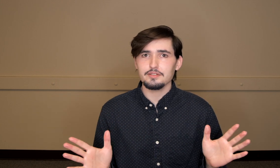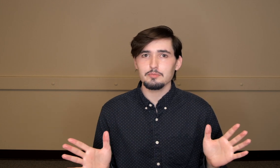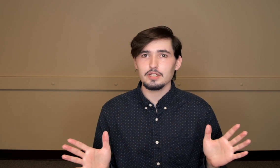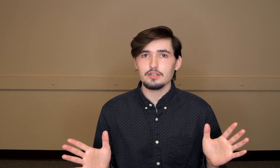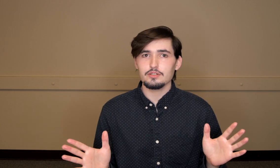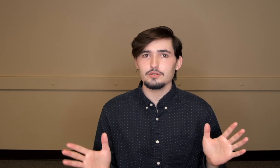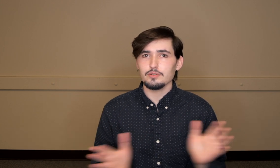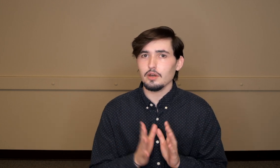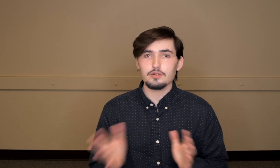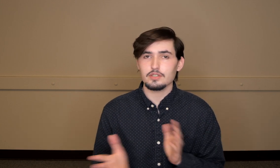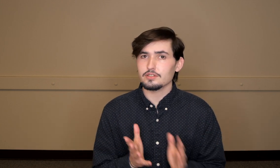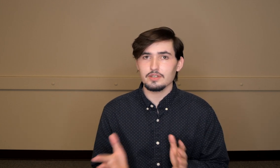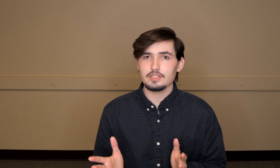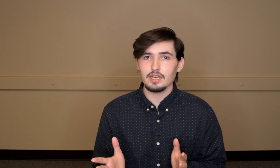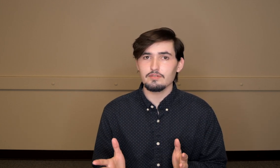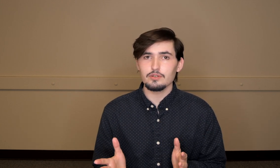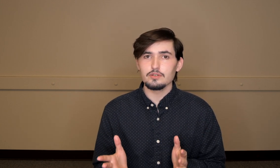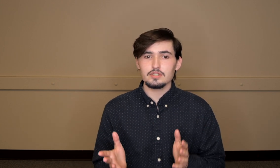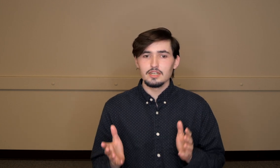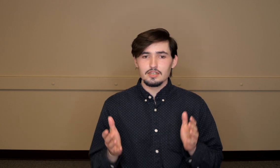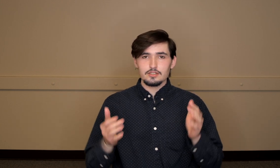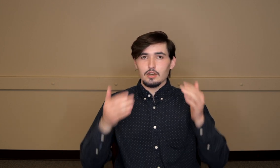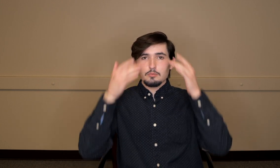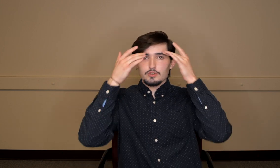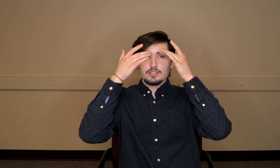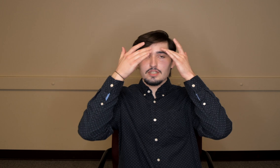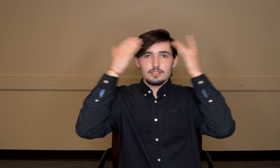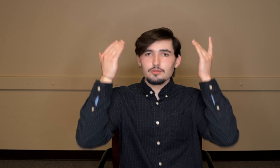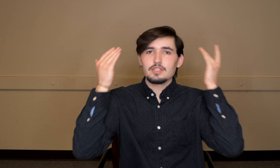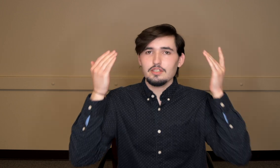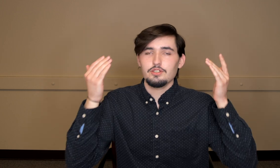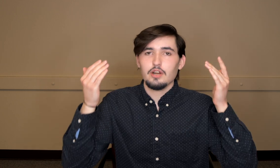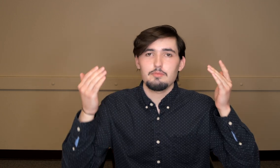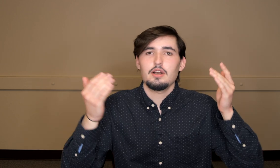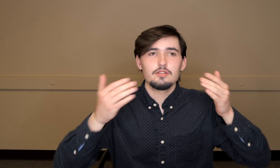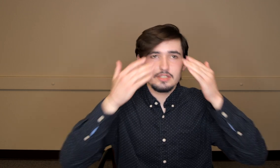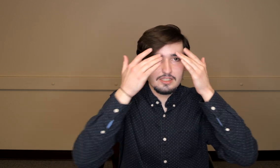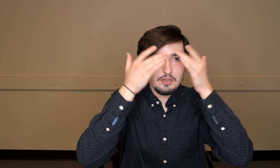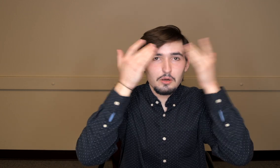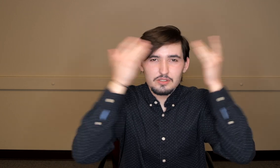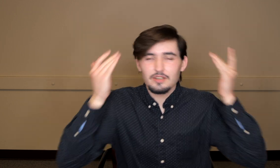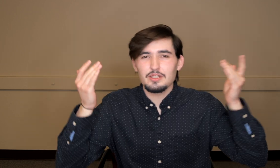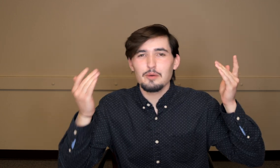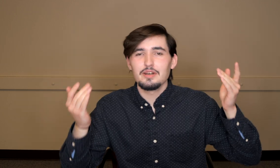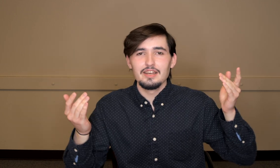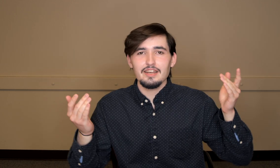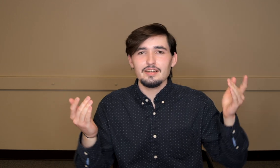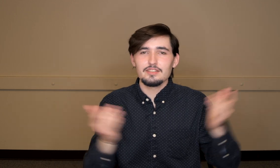compared to other sunscreens that I've used. Some just as soon as they touch your eyebrows they get all gunked up and it's